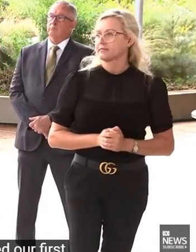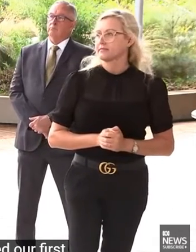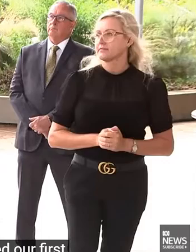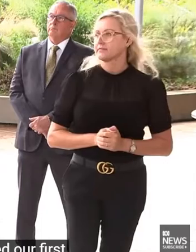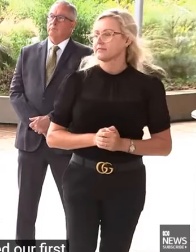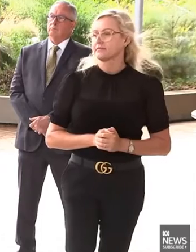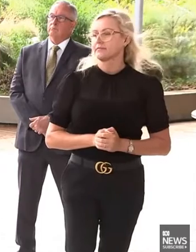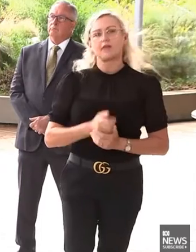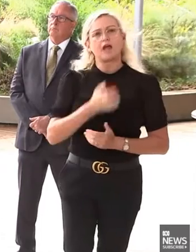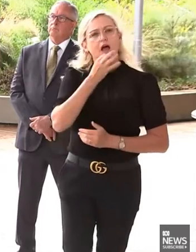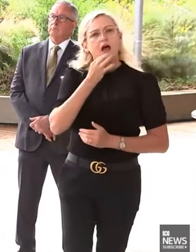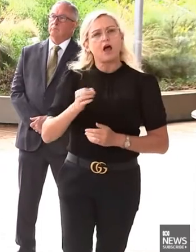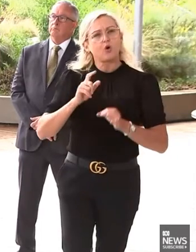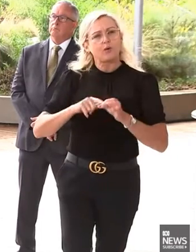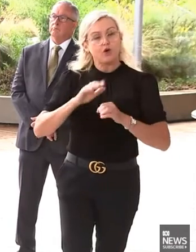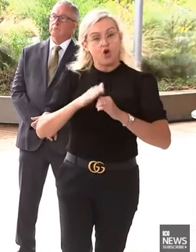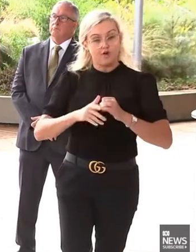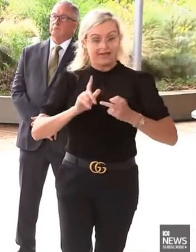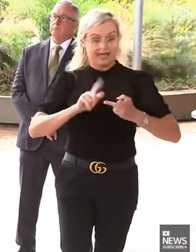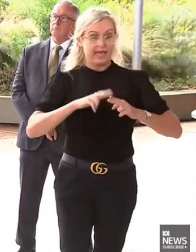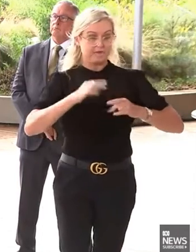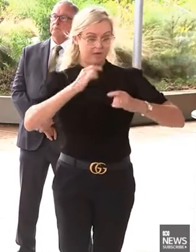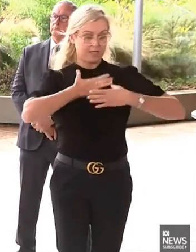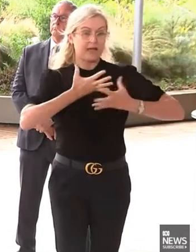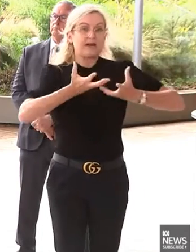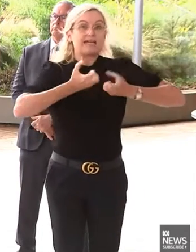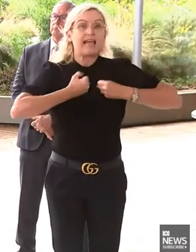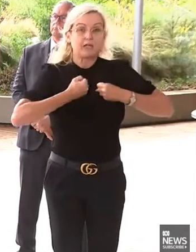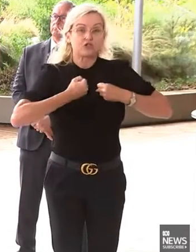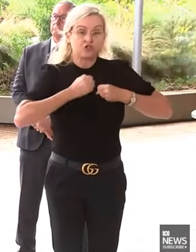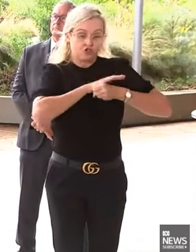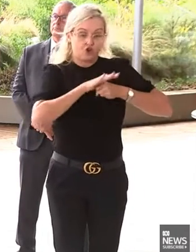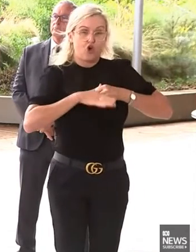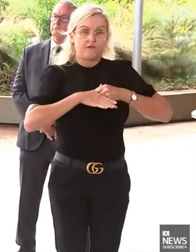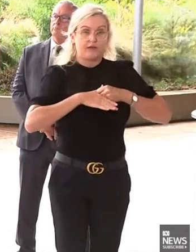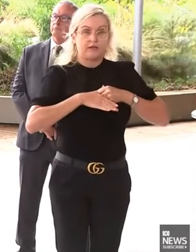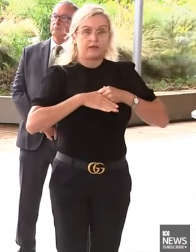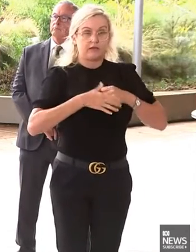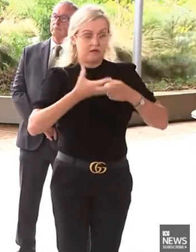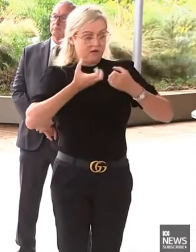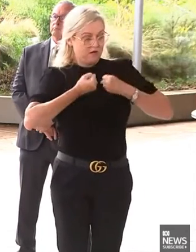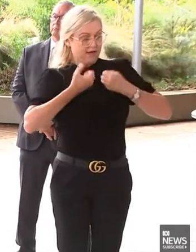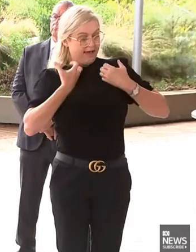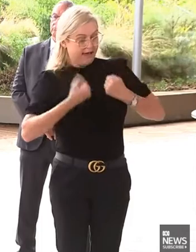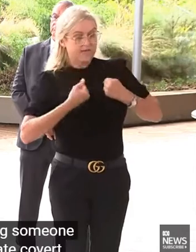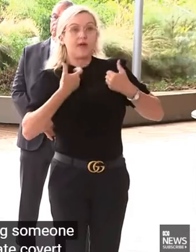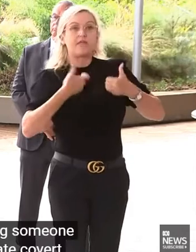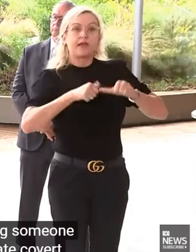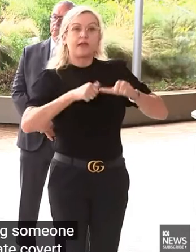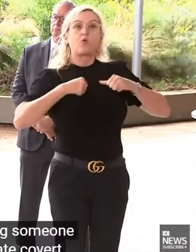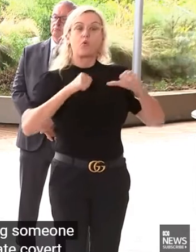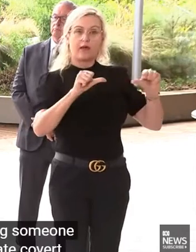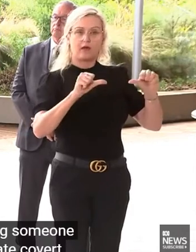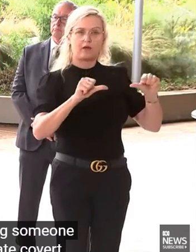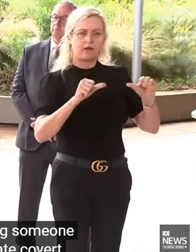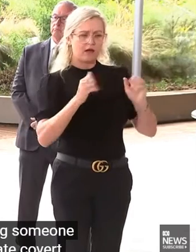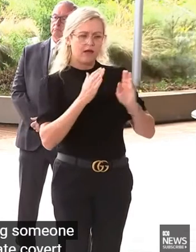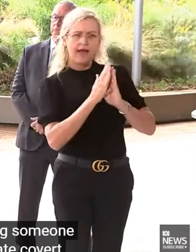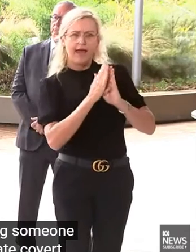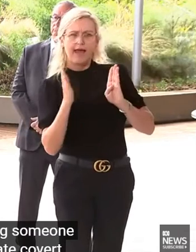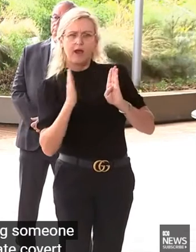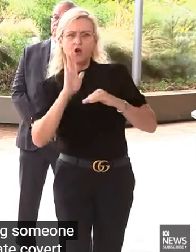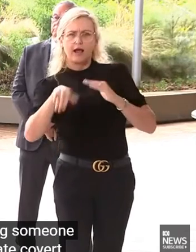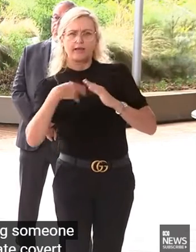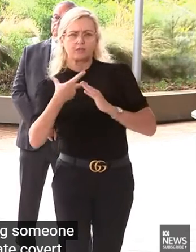up in COVID before getting boosted? Okay. So, ATAGI is... ATAGI, which is the Australian Technical Advisory